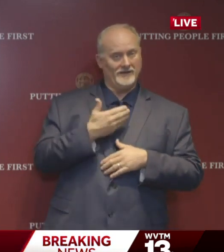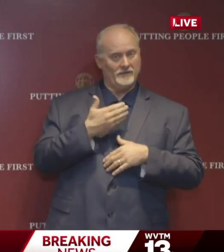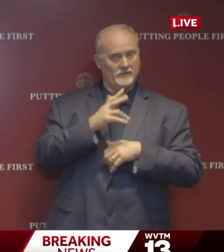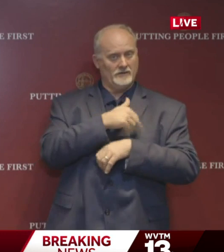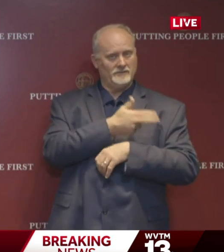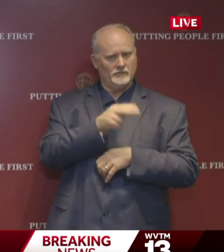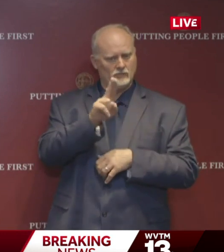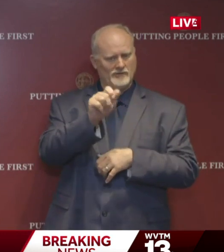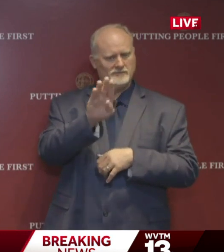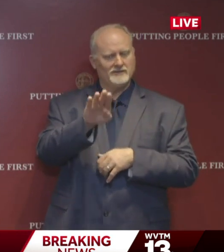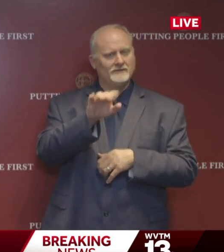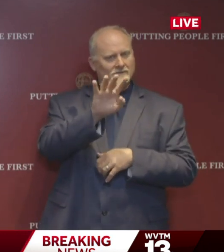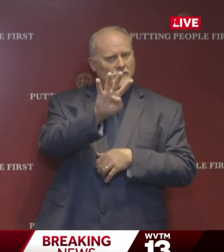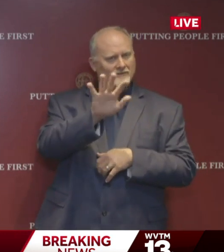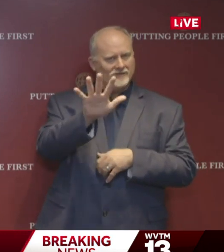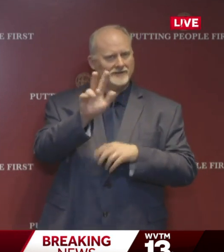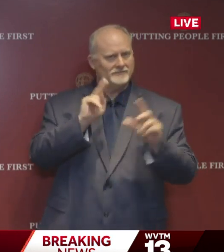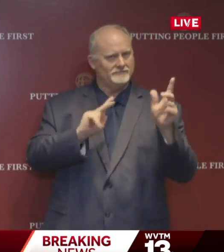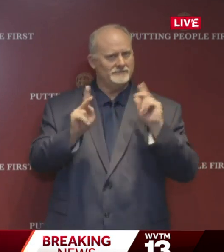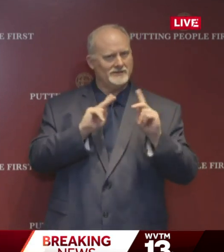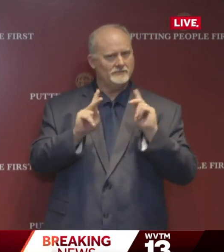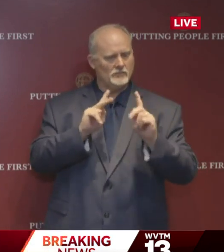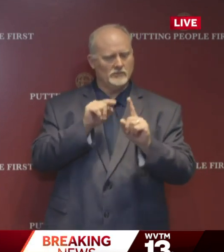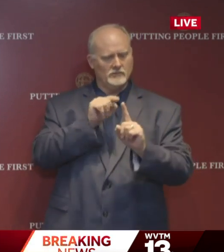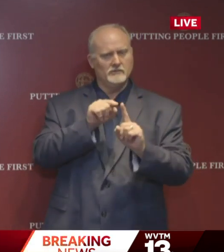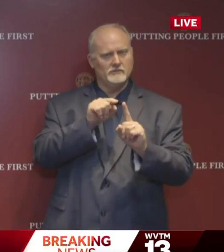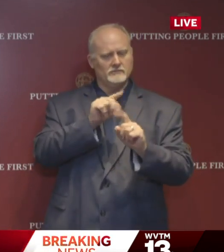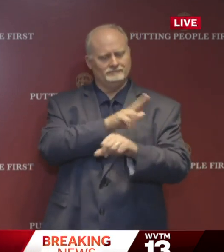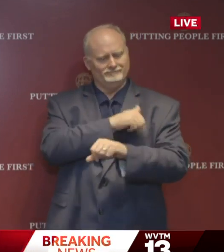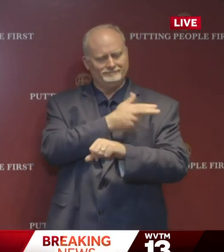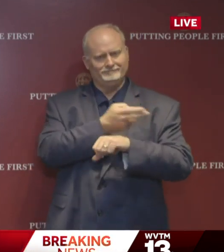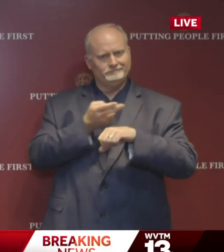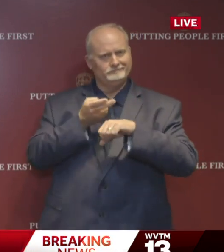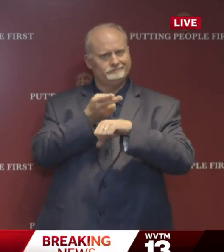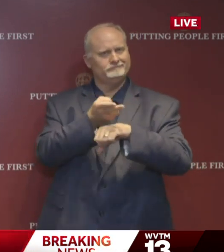UAB, 45 cases, people have been hospitalized.